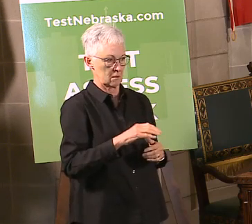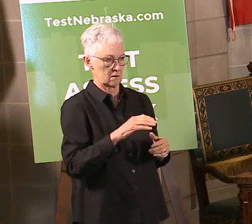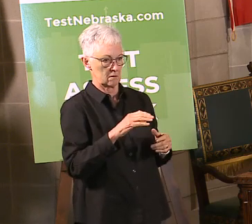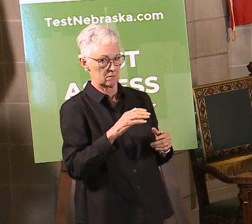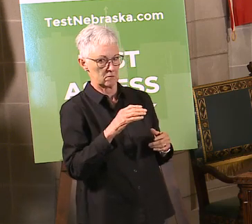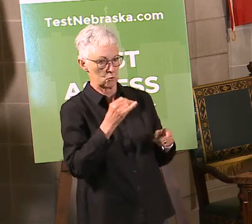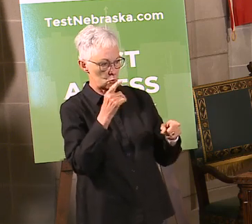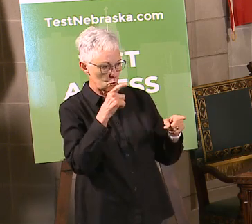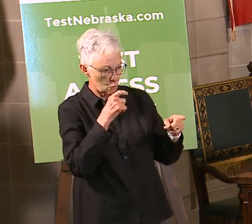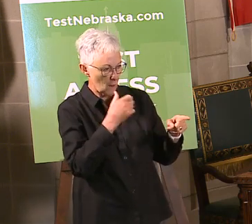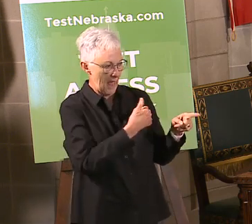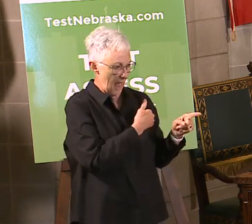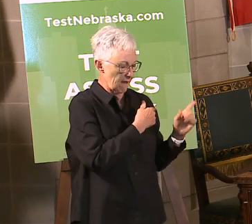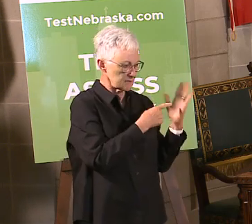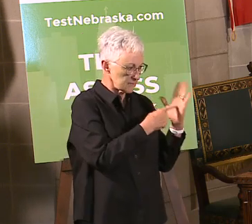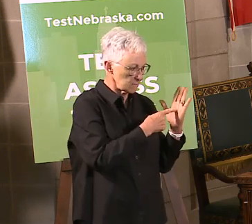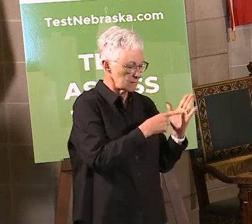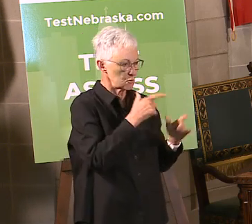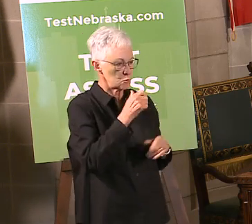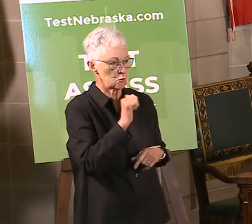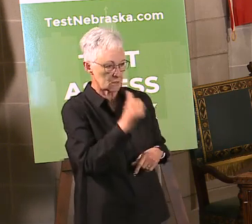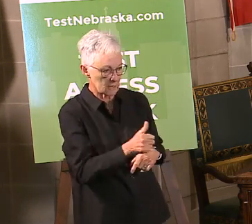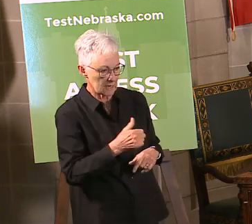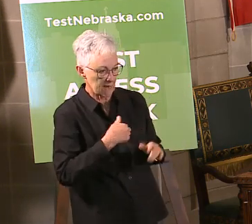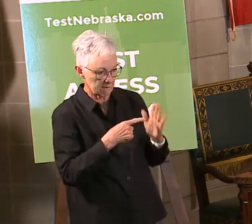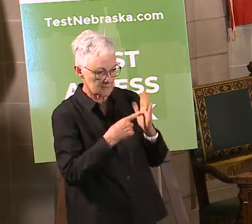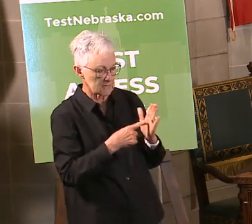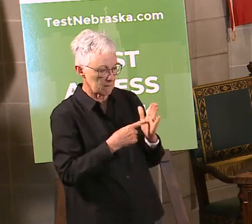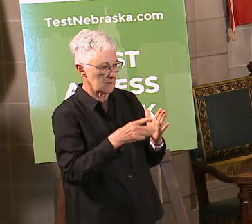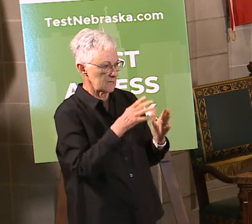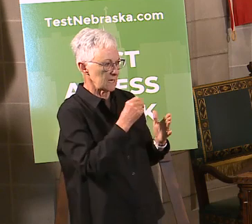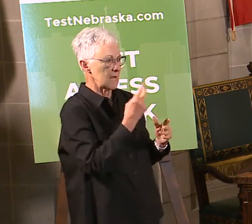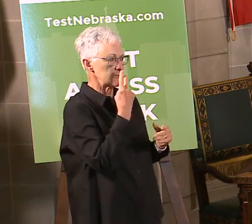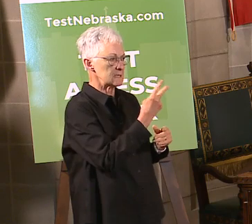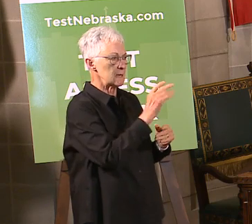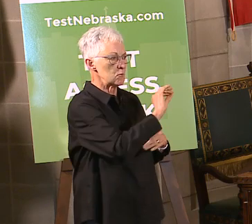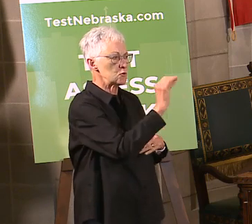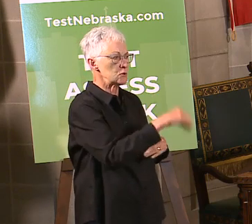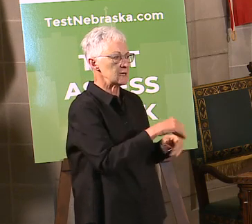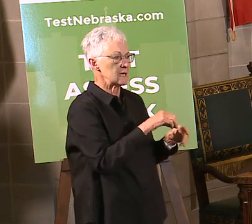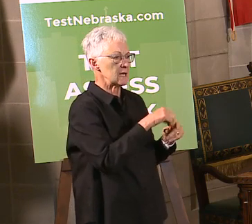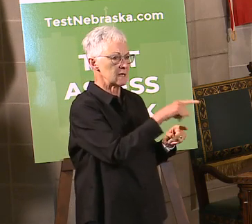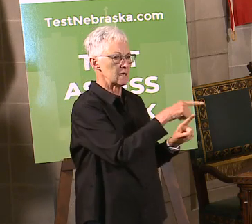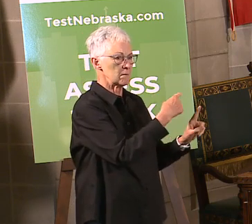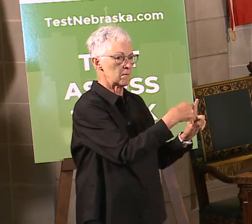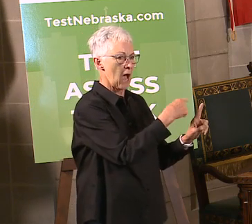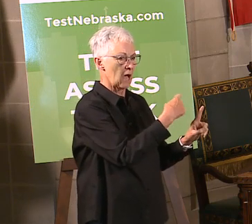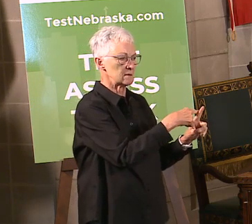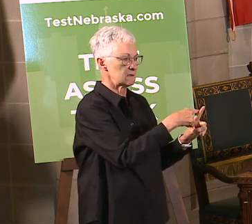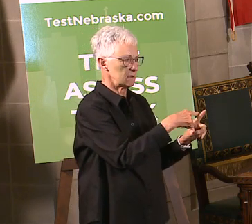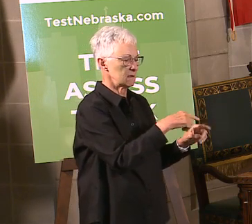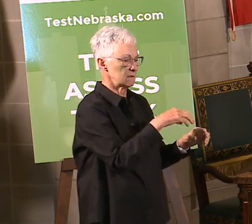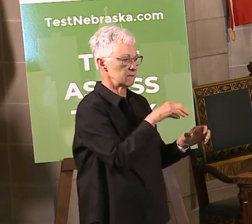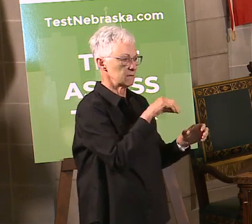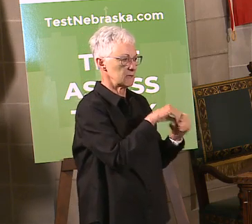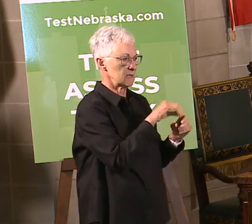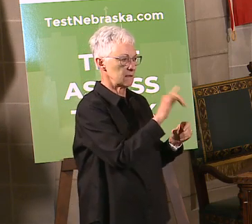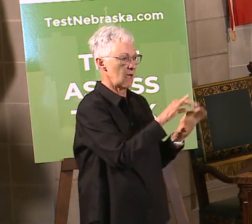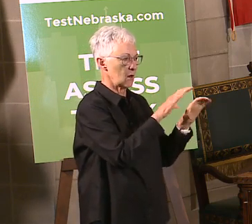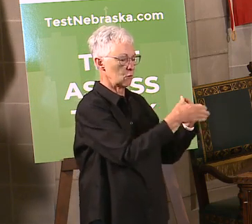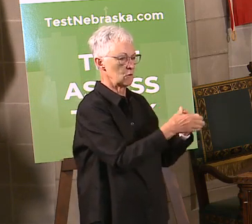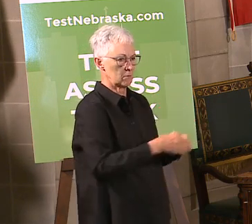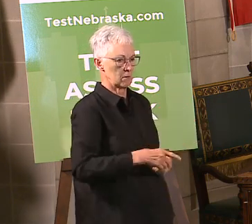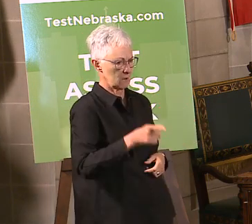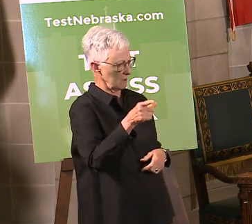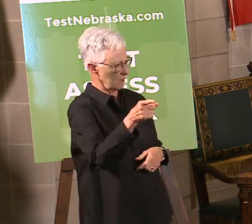say, about two questions, why was it expanded to 65 enough? Were you not getting enough people in to get tested?